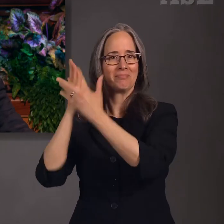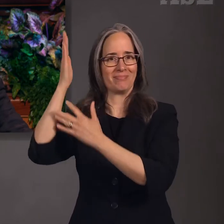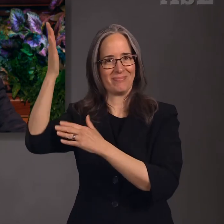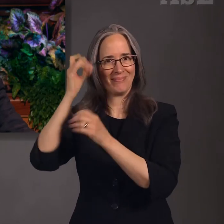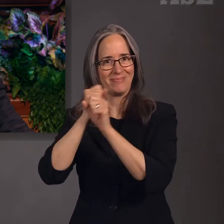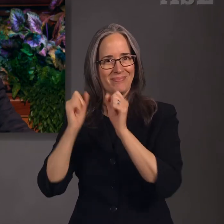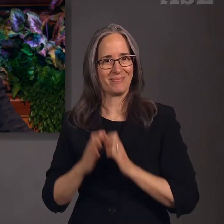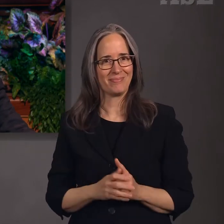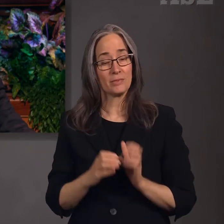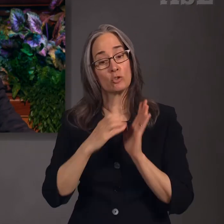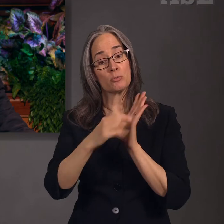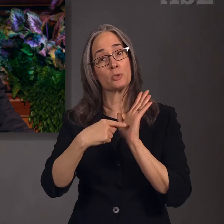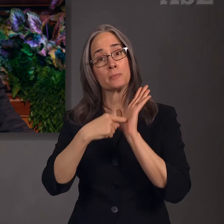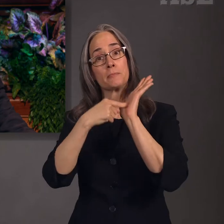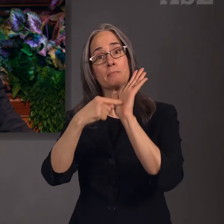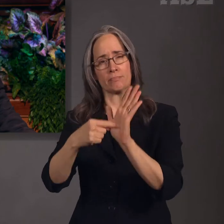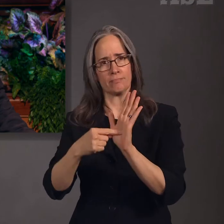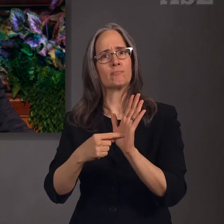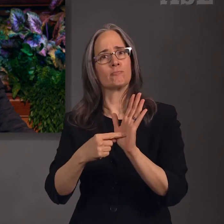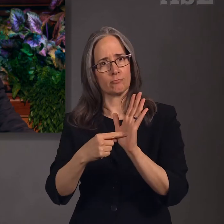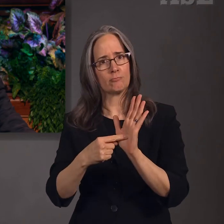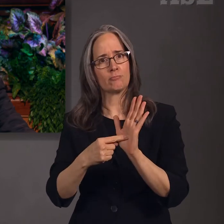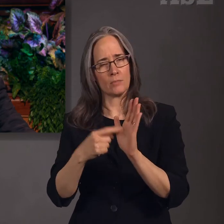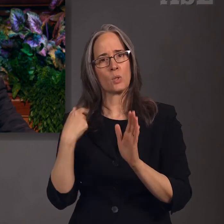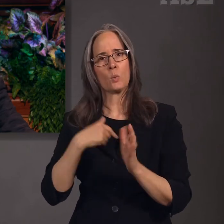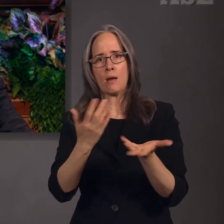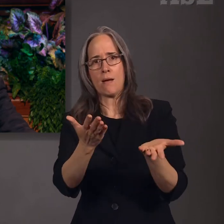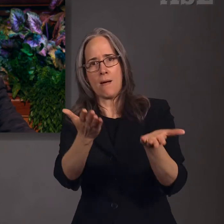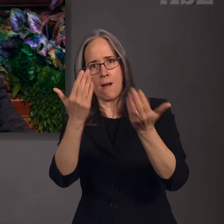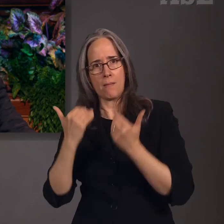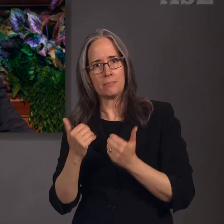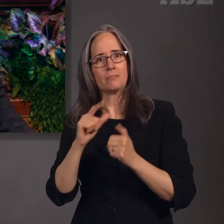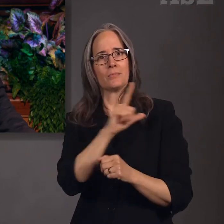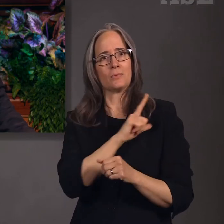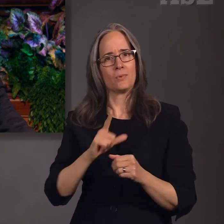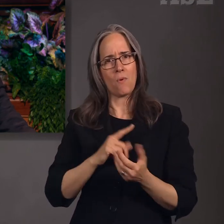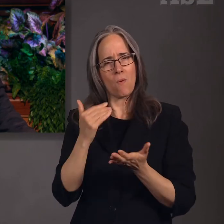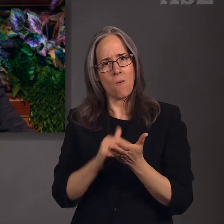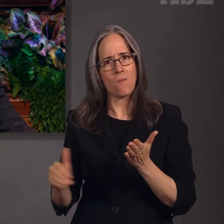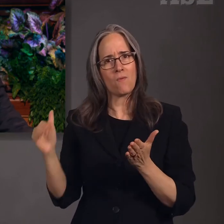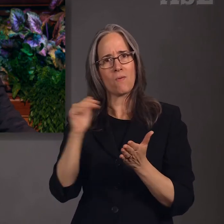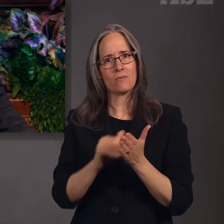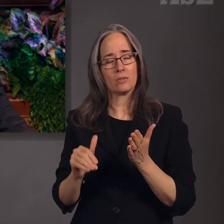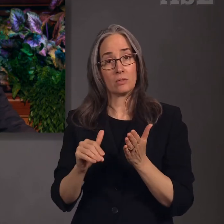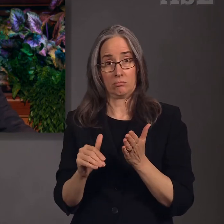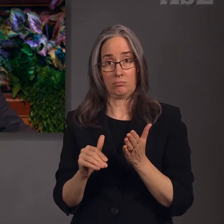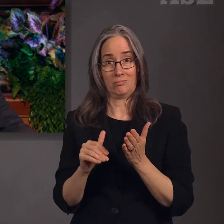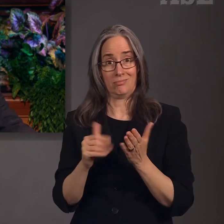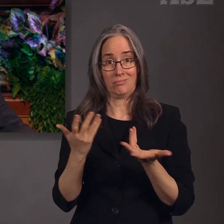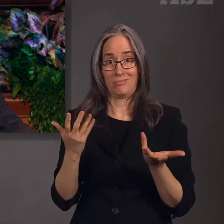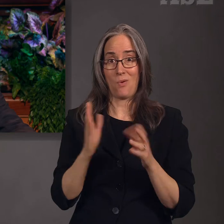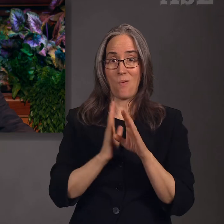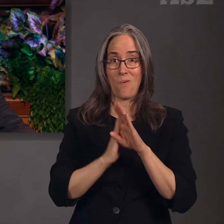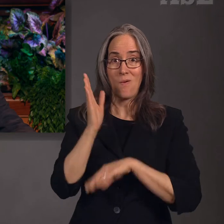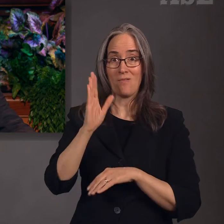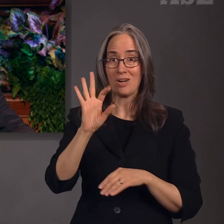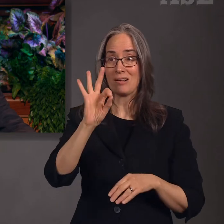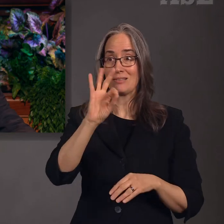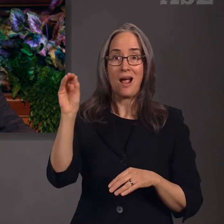we find the invitation for us to come to the Lord repeated over 90 times, and